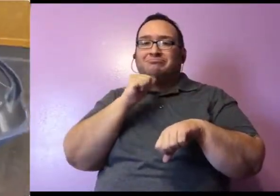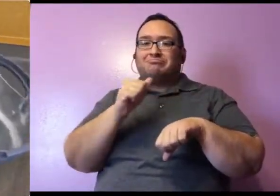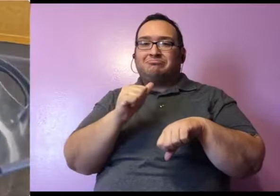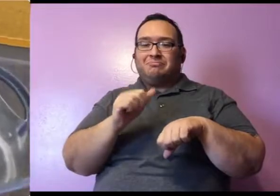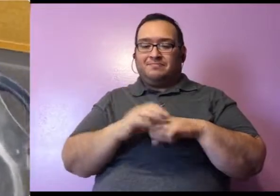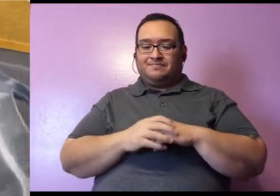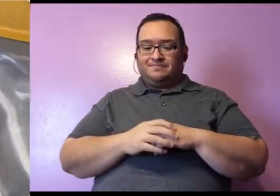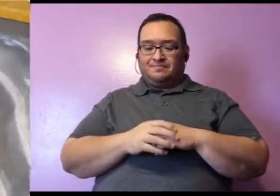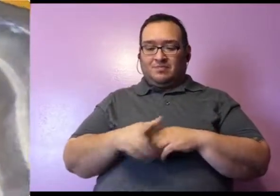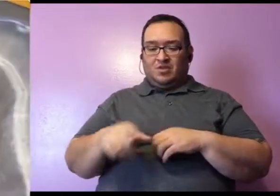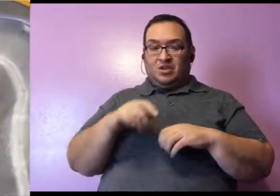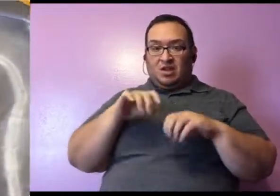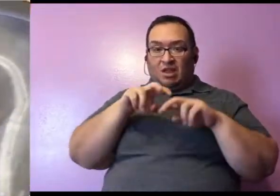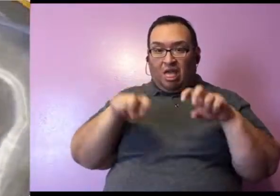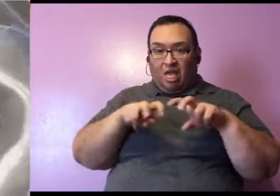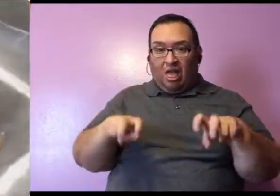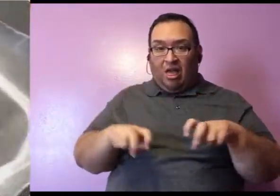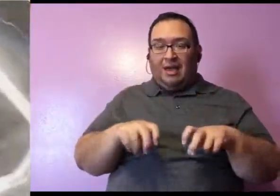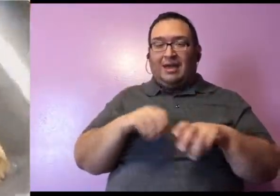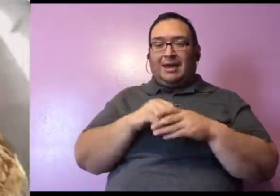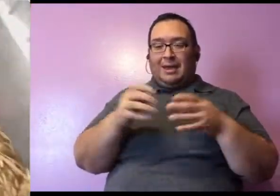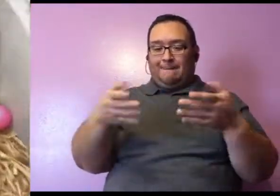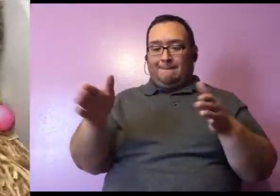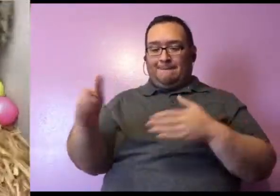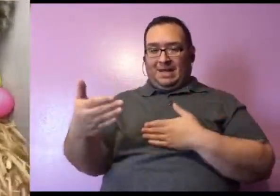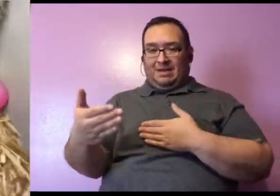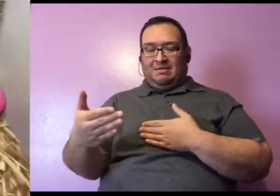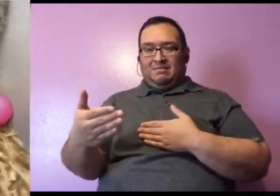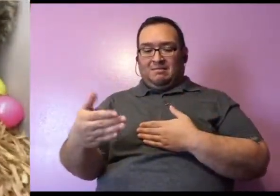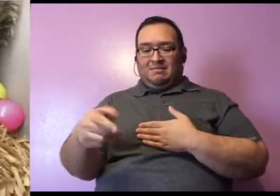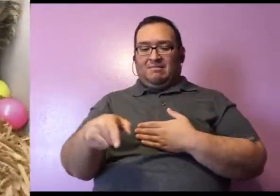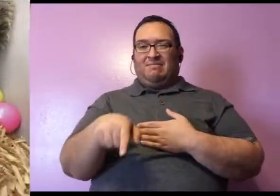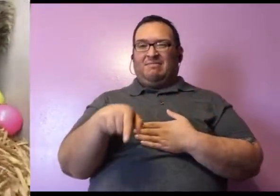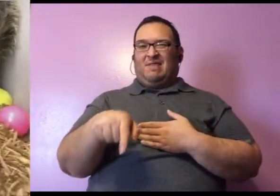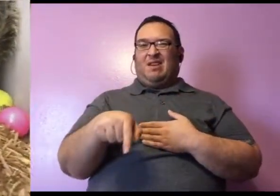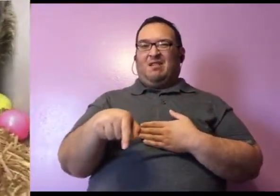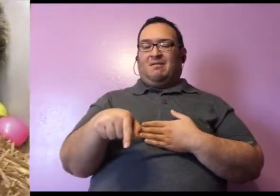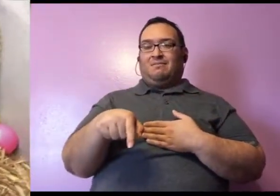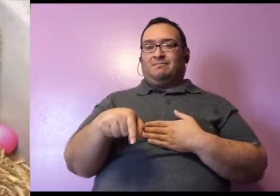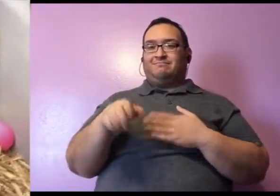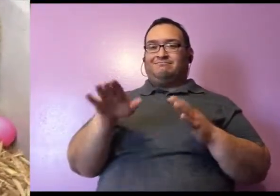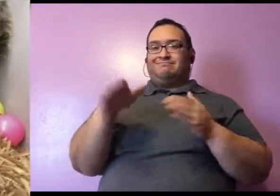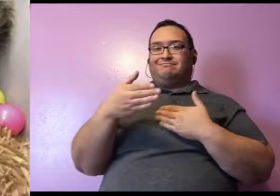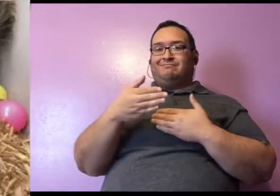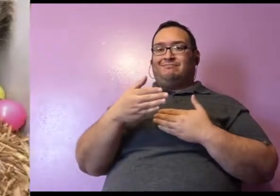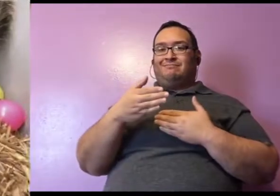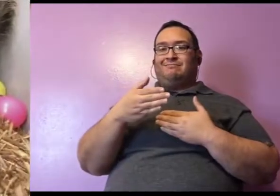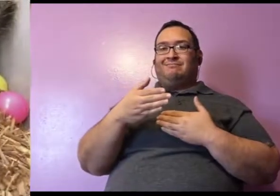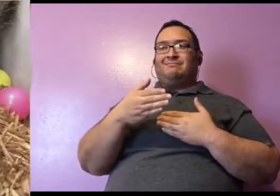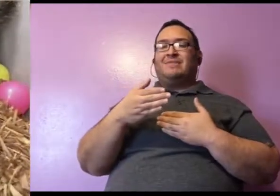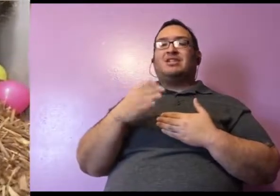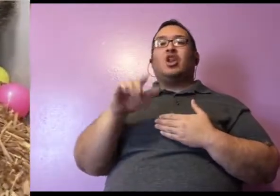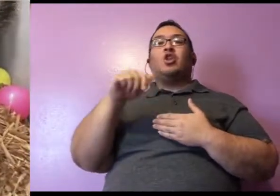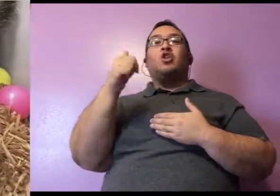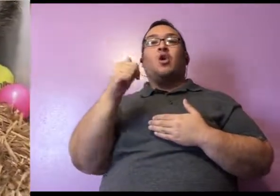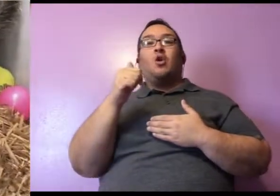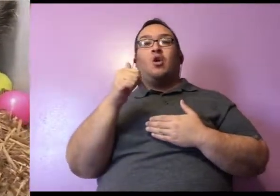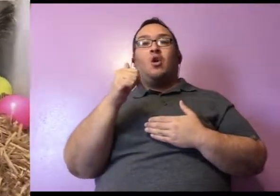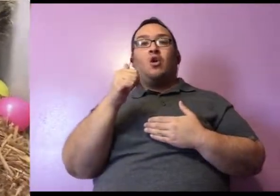So here she is digging around in a mulch bin. Now, this is actually an extra enriching experience